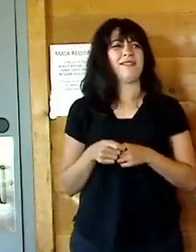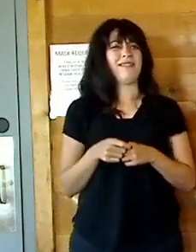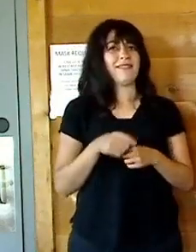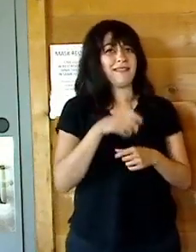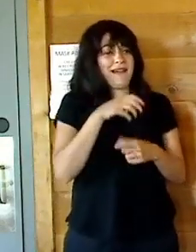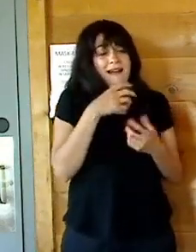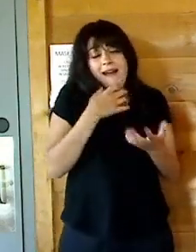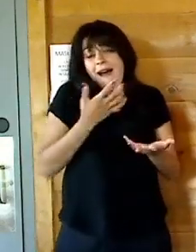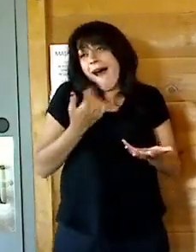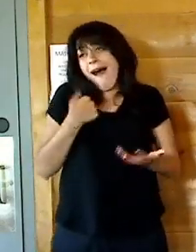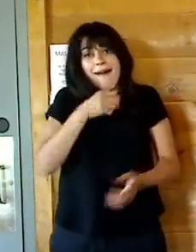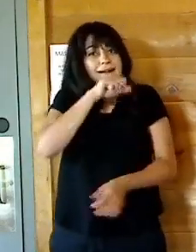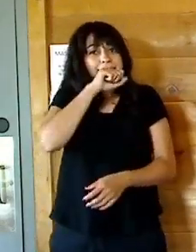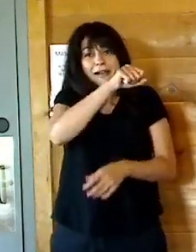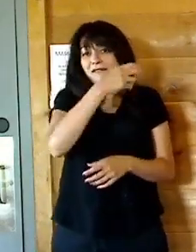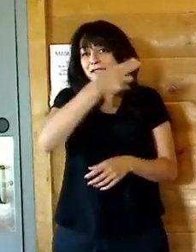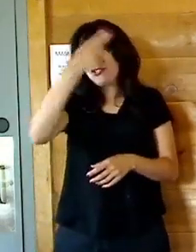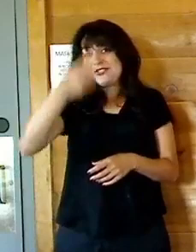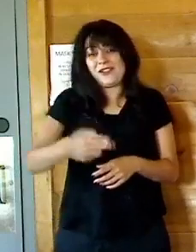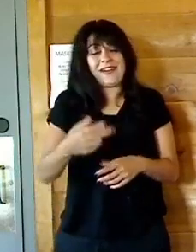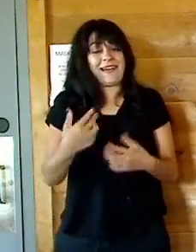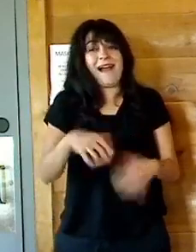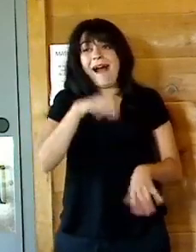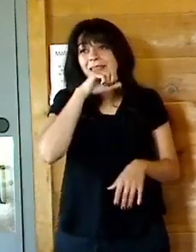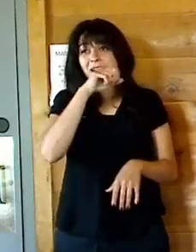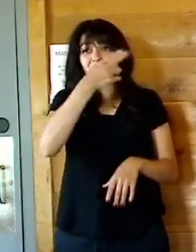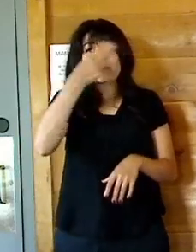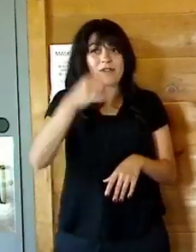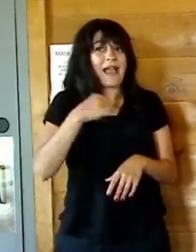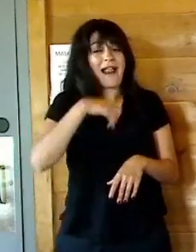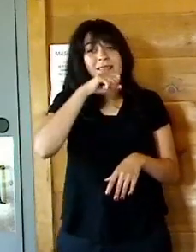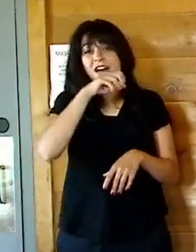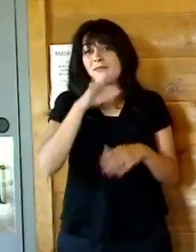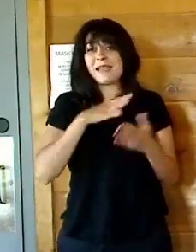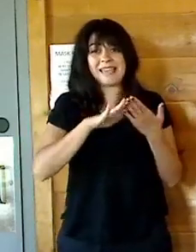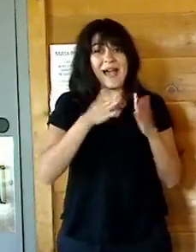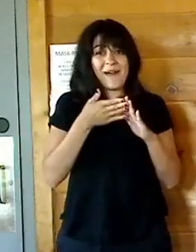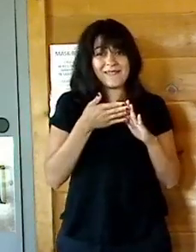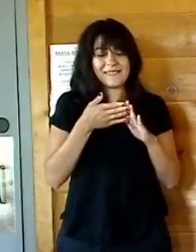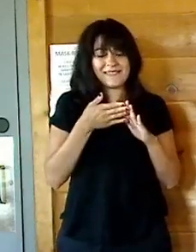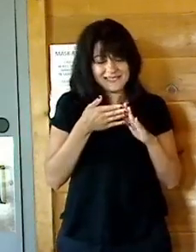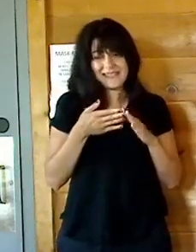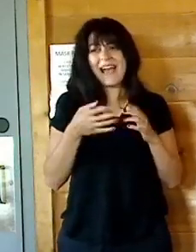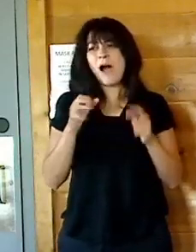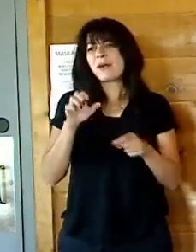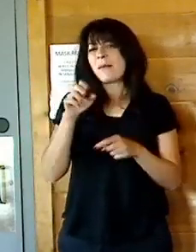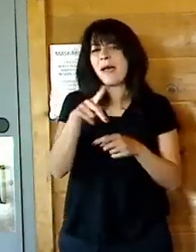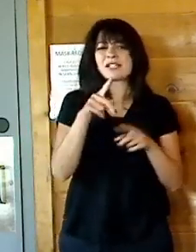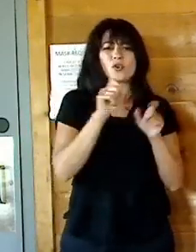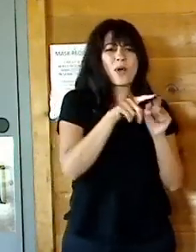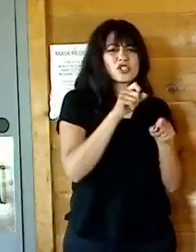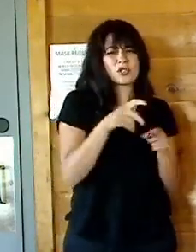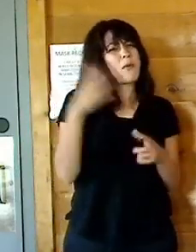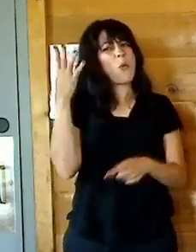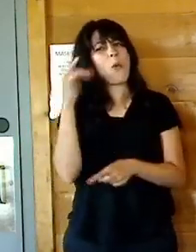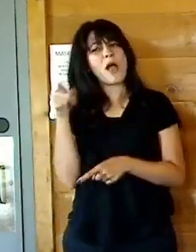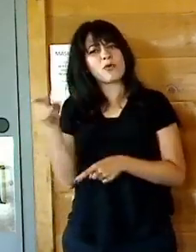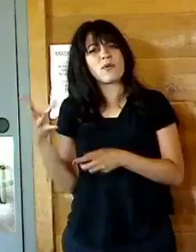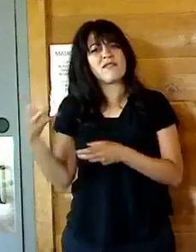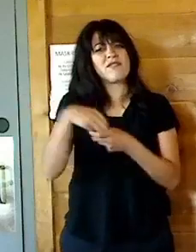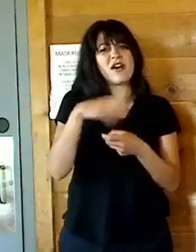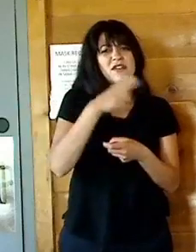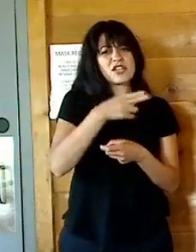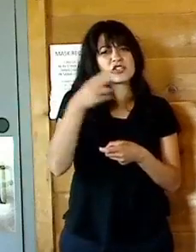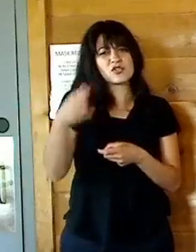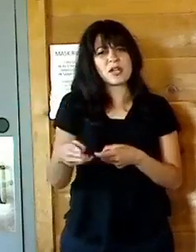I love history. I love history and I love my town. I want to get back to questions, but what got you involved in history